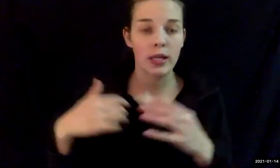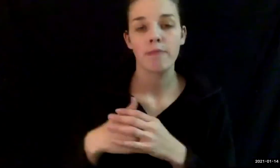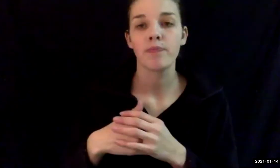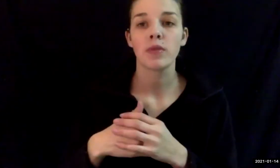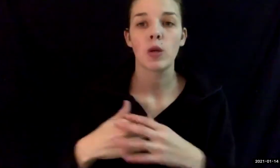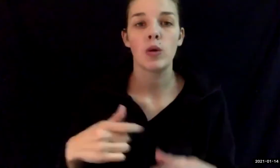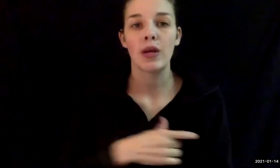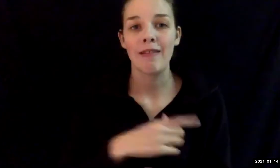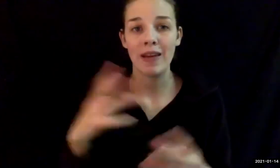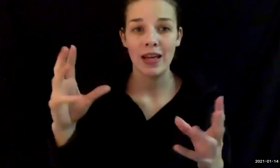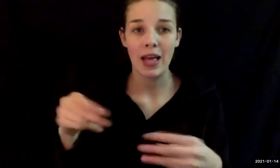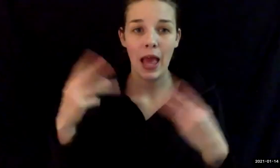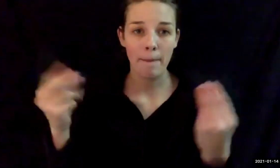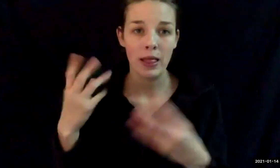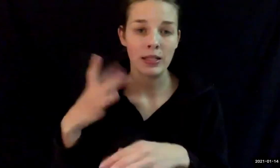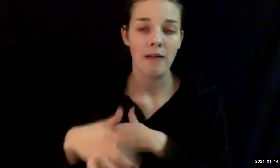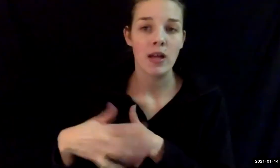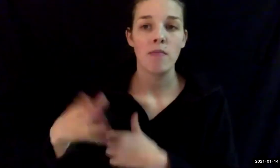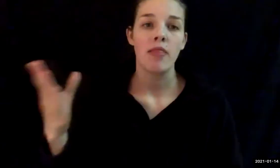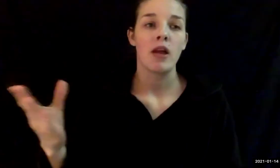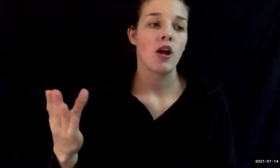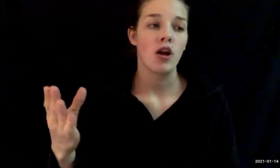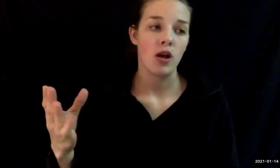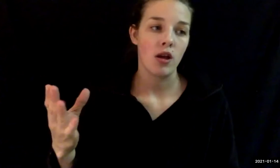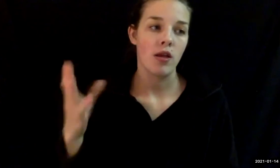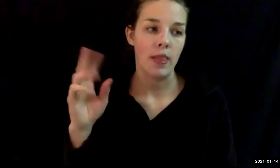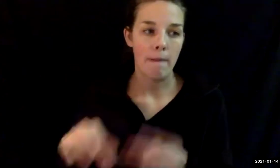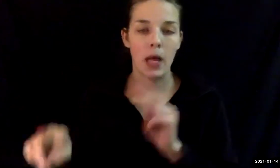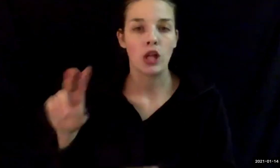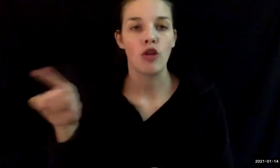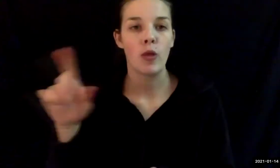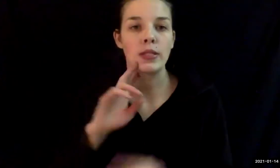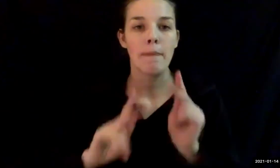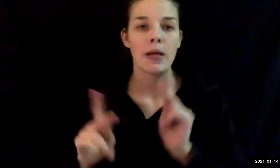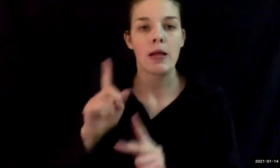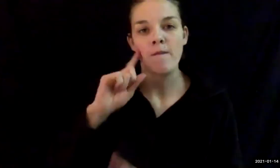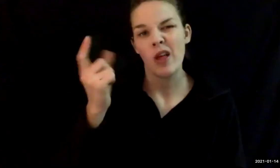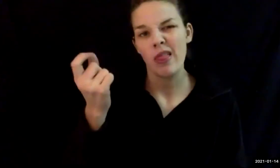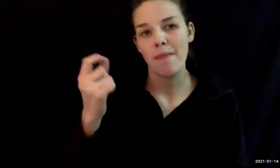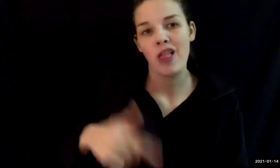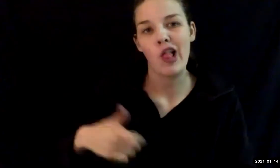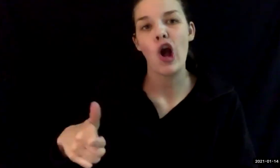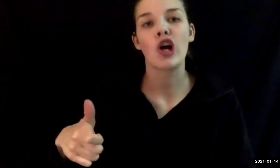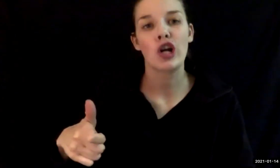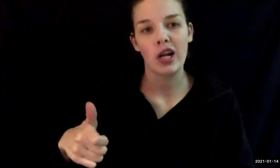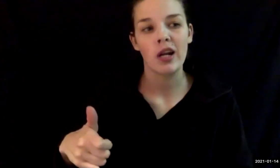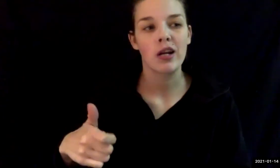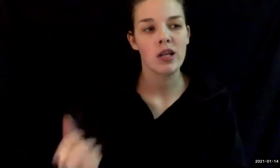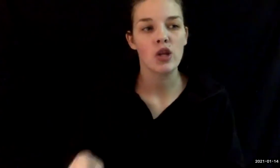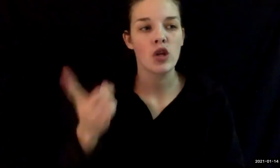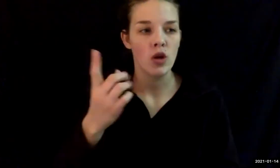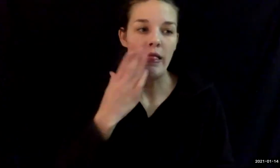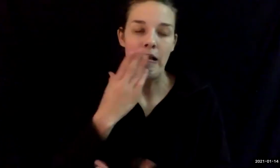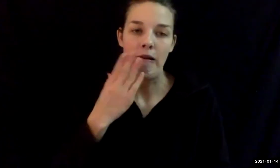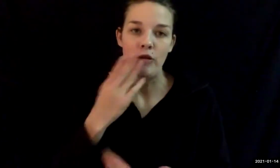have an ambulance out at our clinic site and they monitored those people for just a little bit longer but nobody thankfully